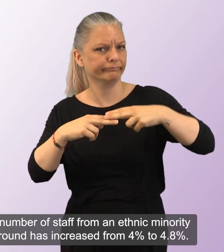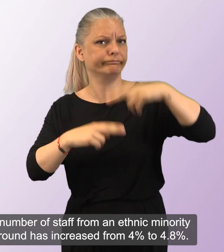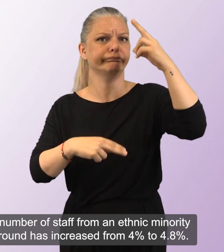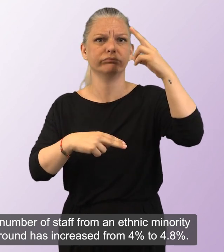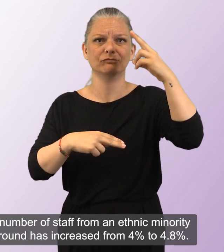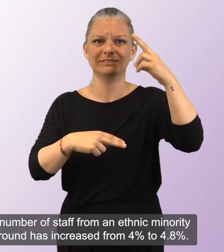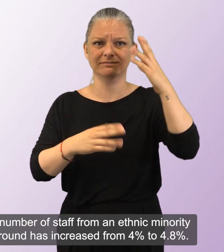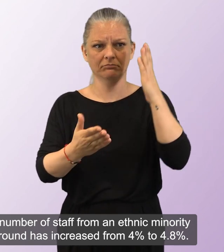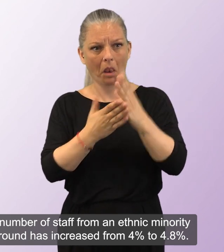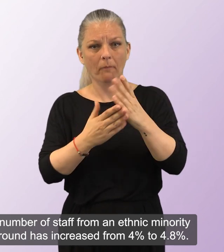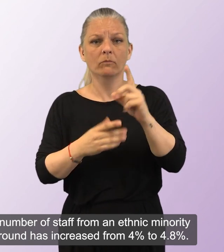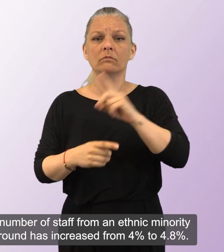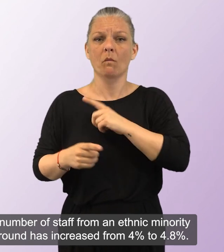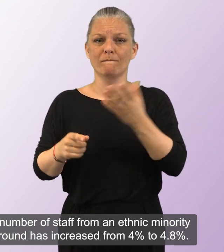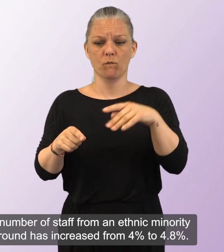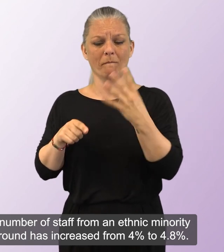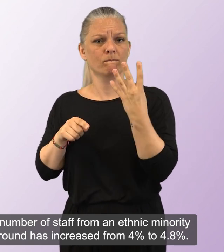4% to 4.8%.